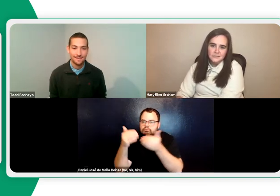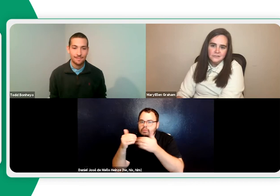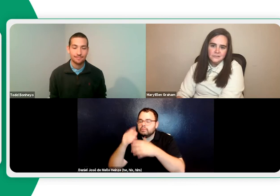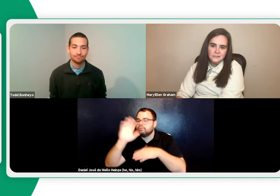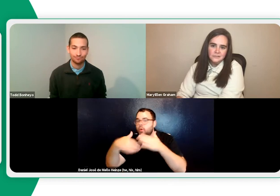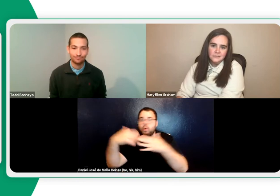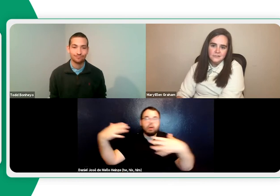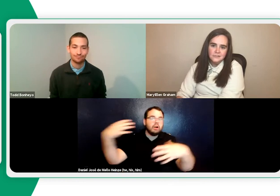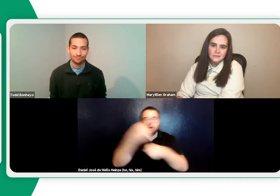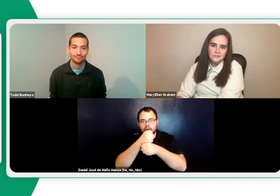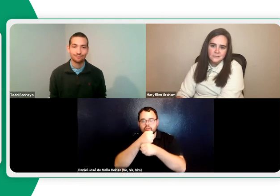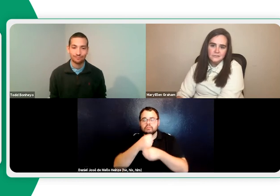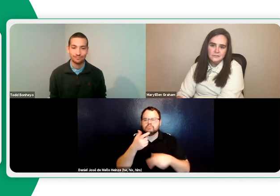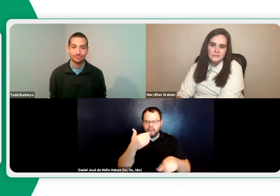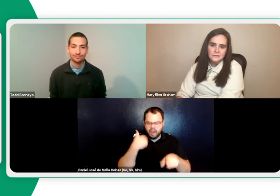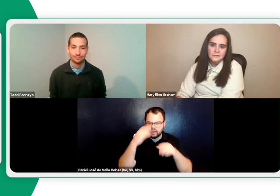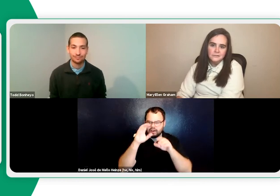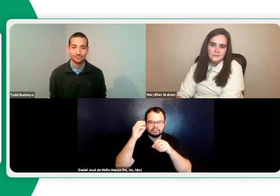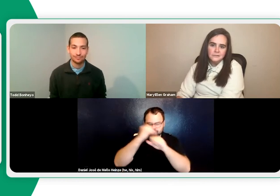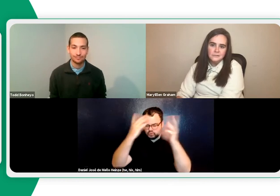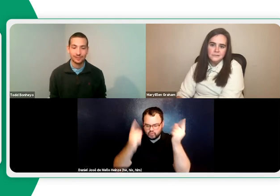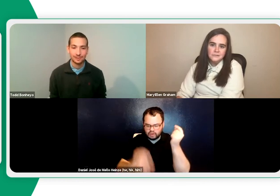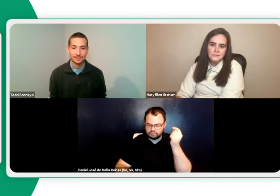but there are different topics in this book all broken down.